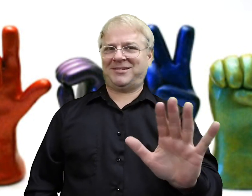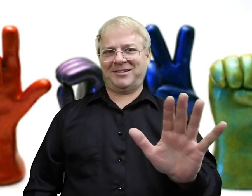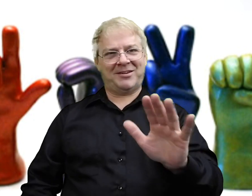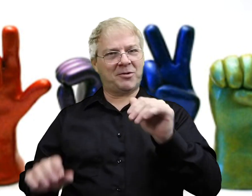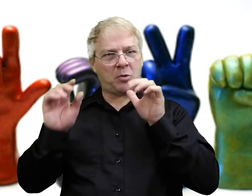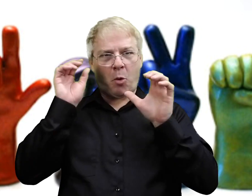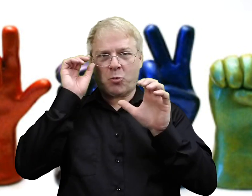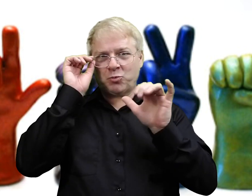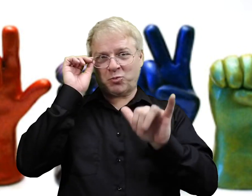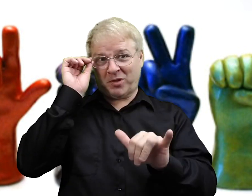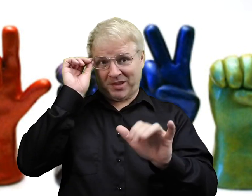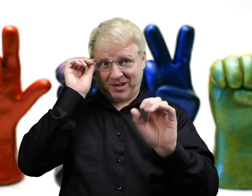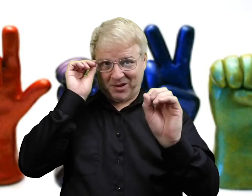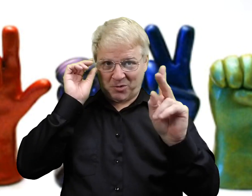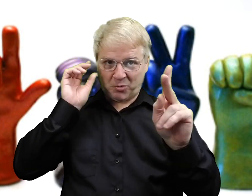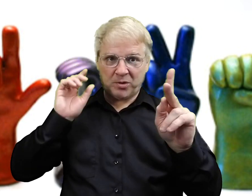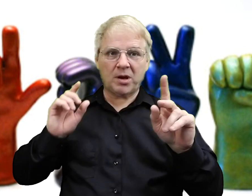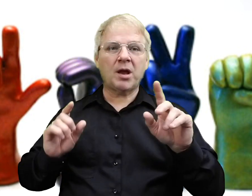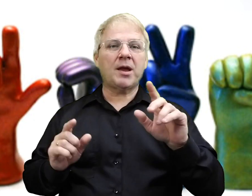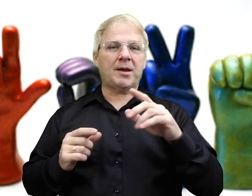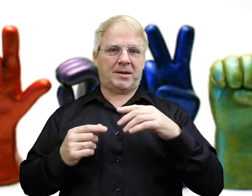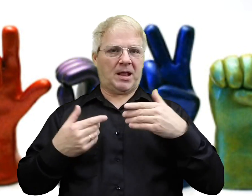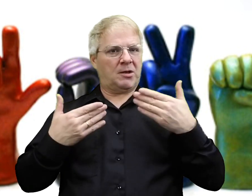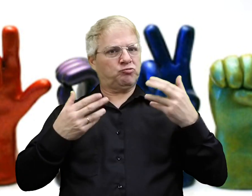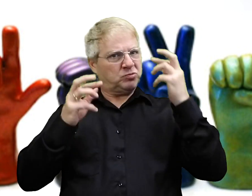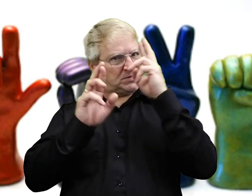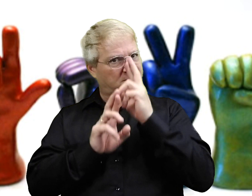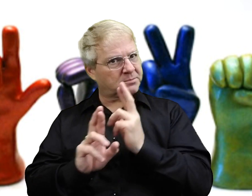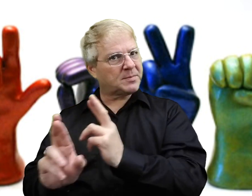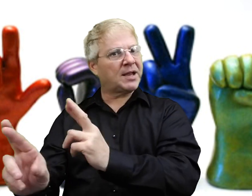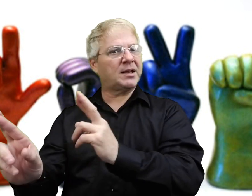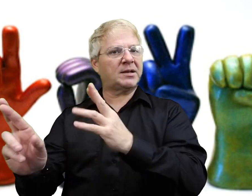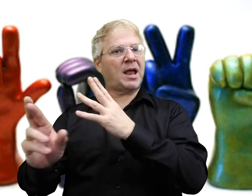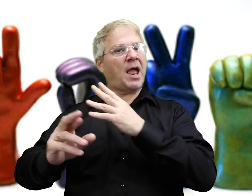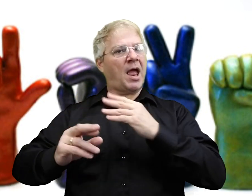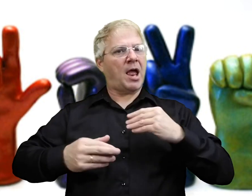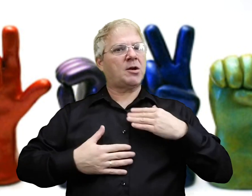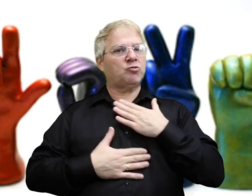a student over here. So, don't do that, okay? Be respectful.